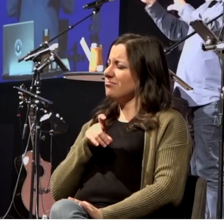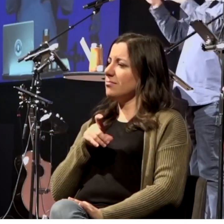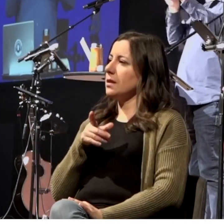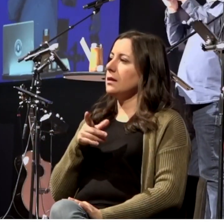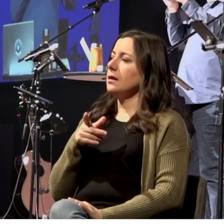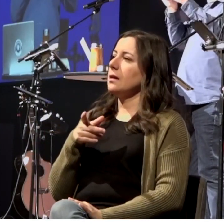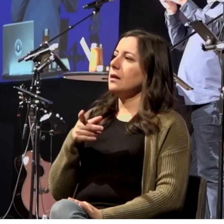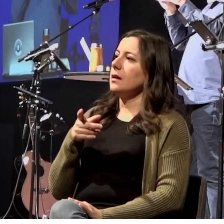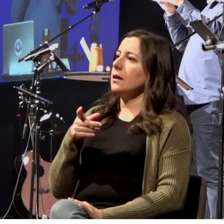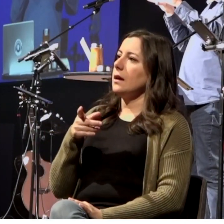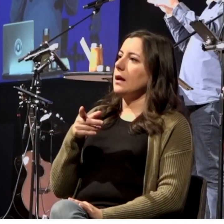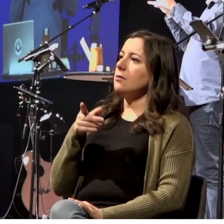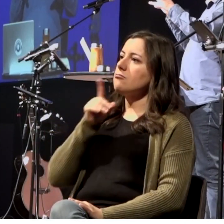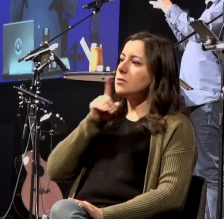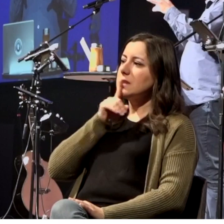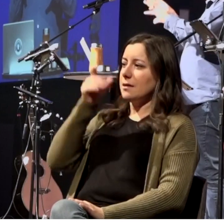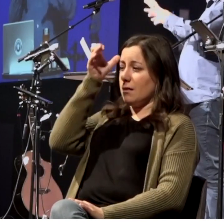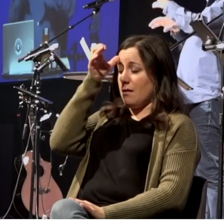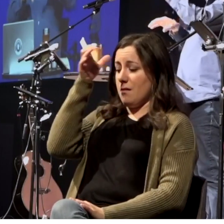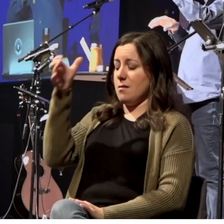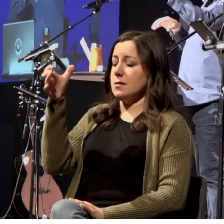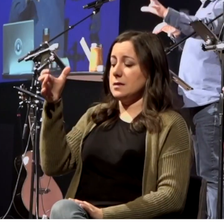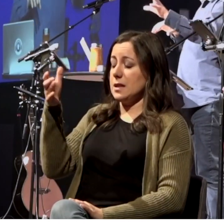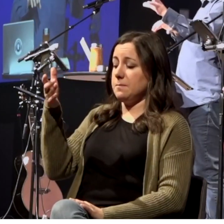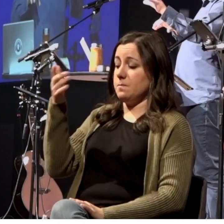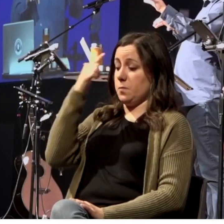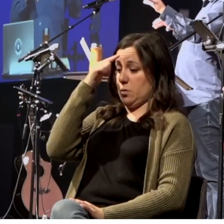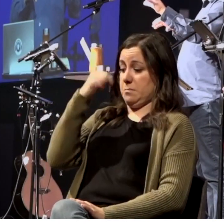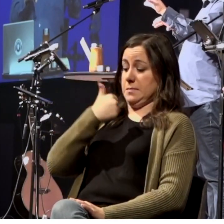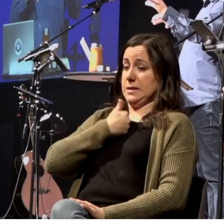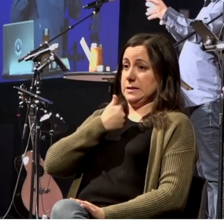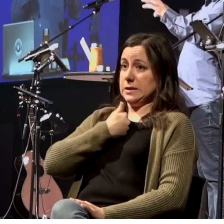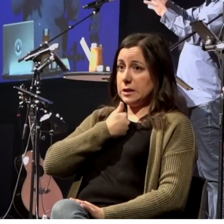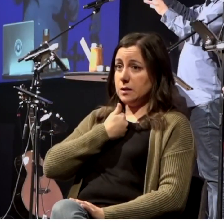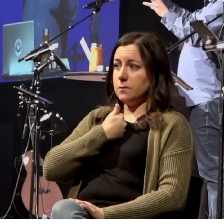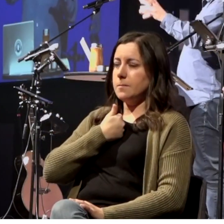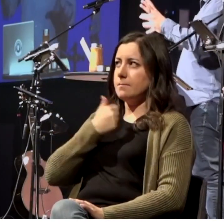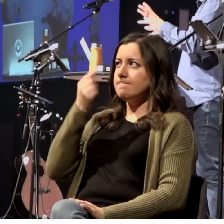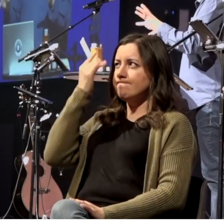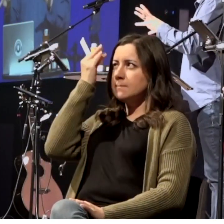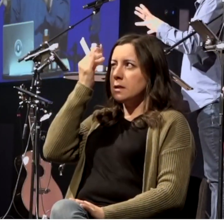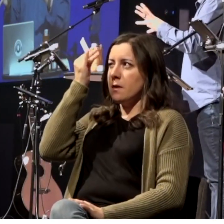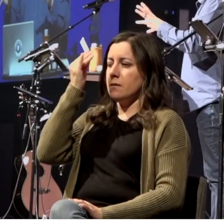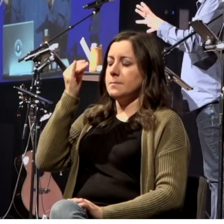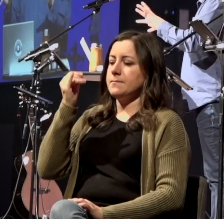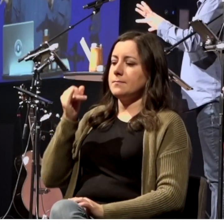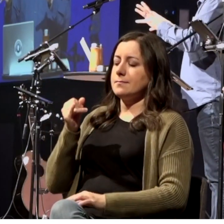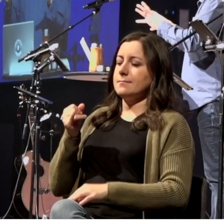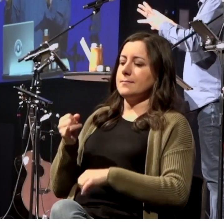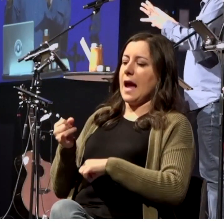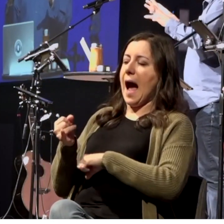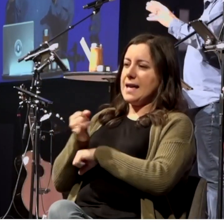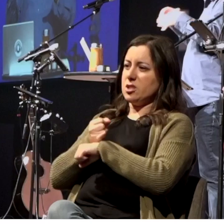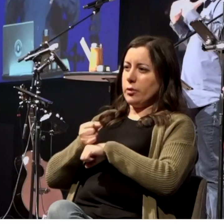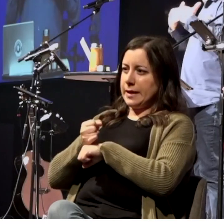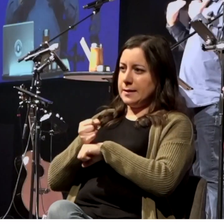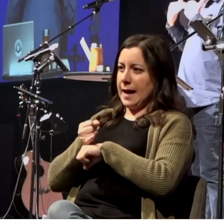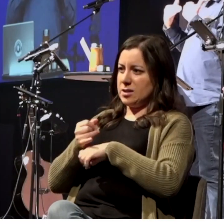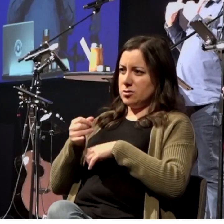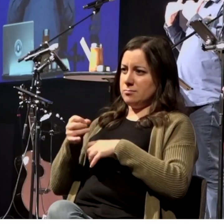concept is one of isolation versus infiltration, right? And so our attitude